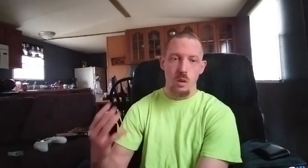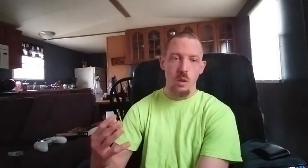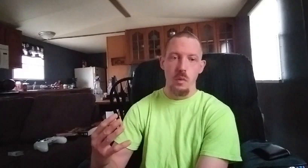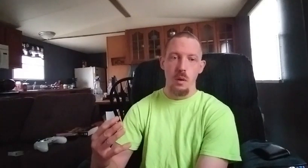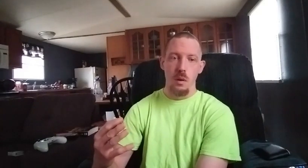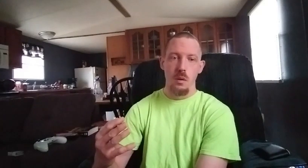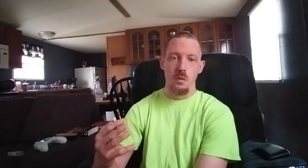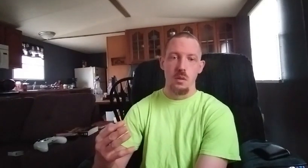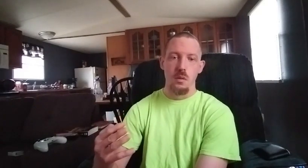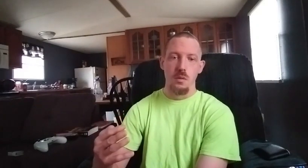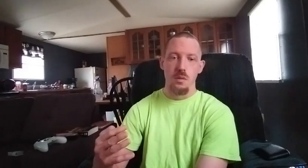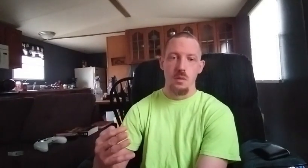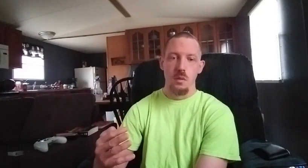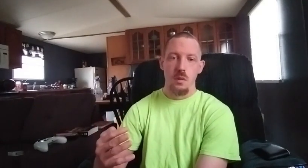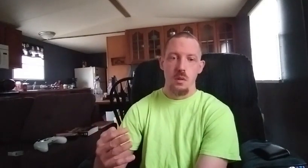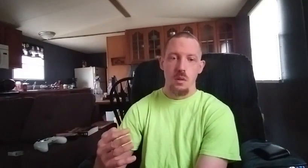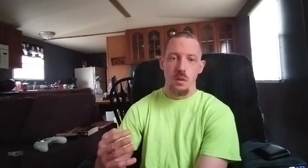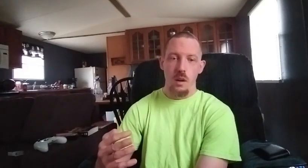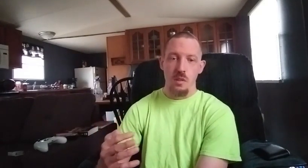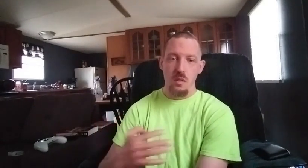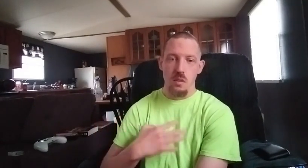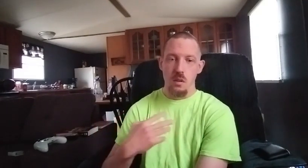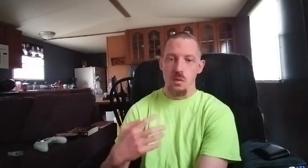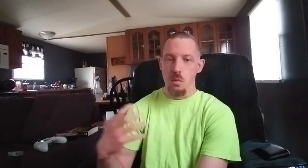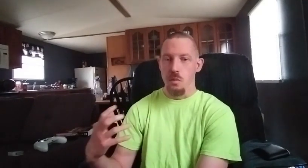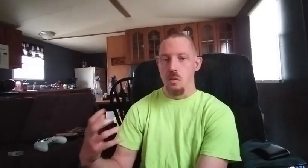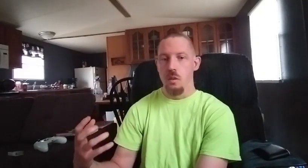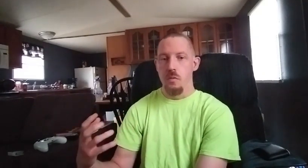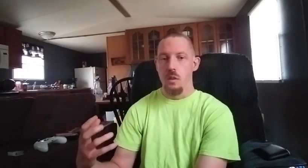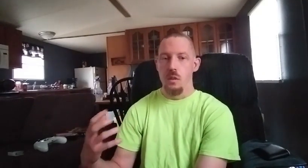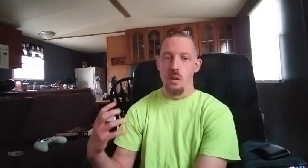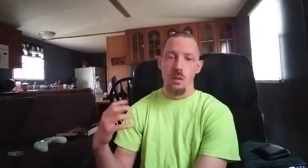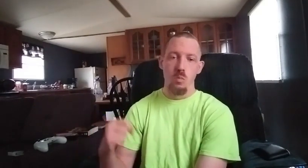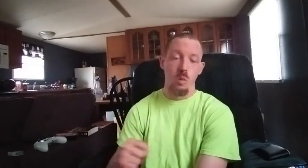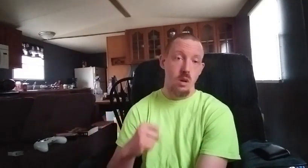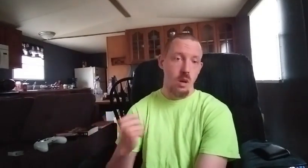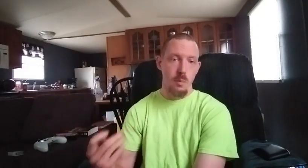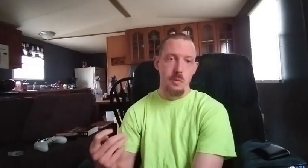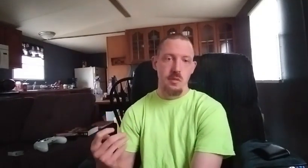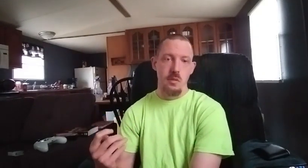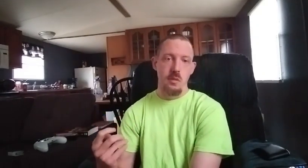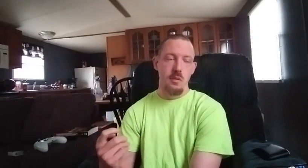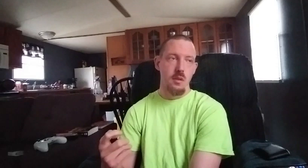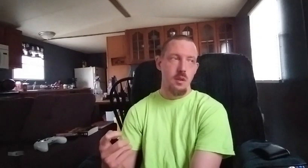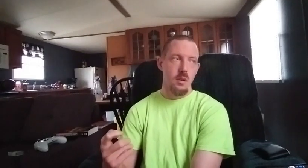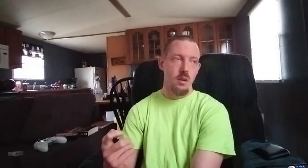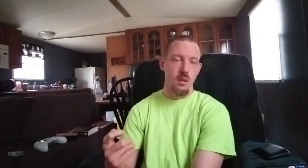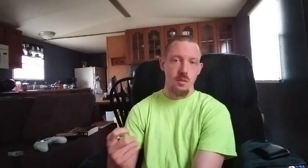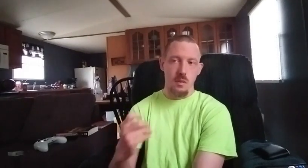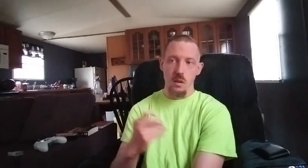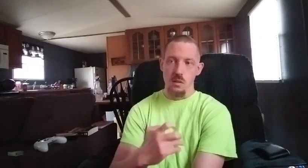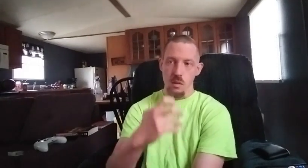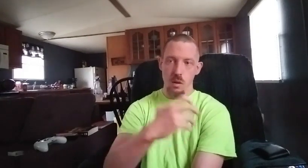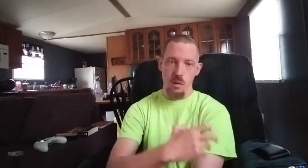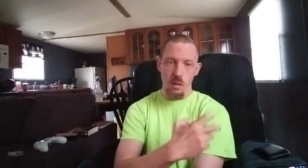coming at because I see things totally different than what other people see and things online